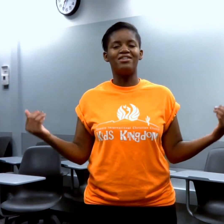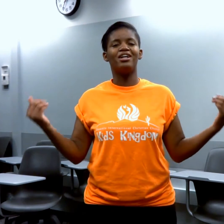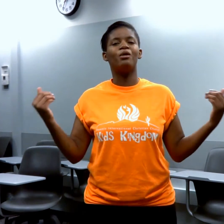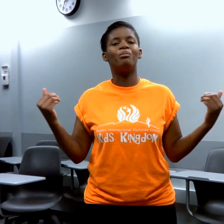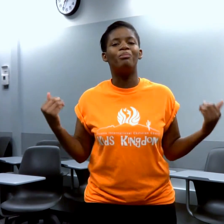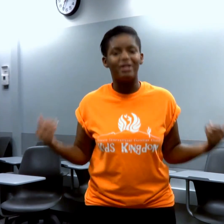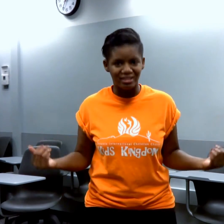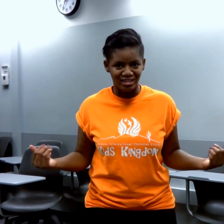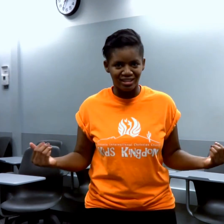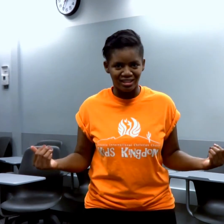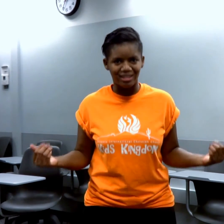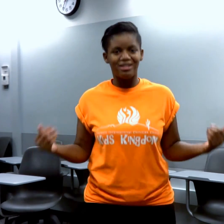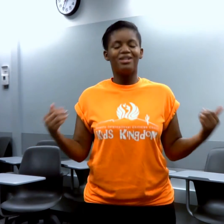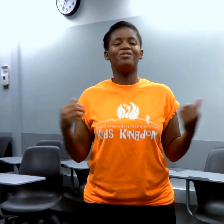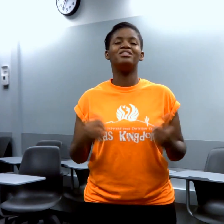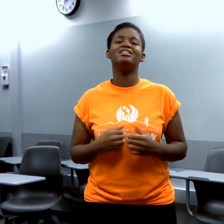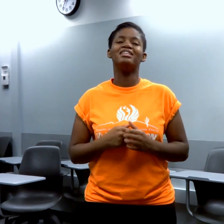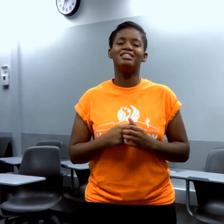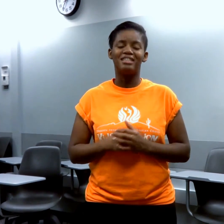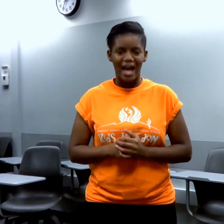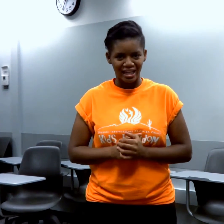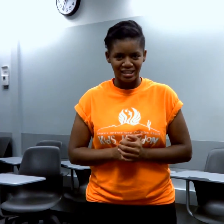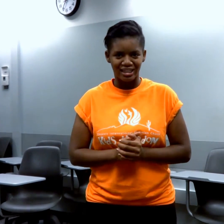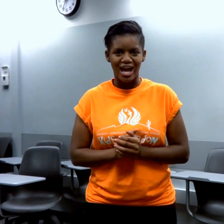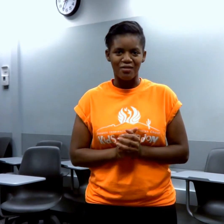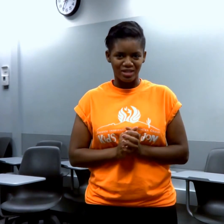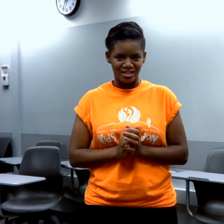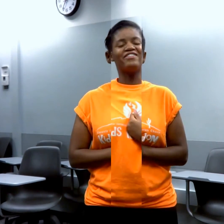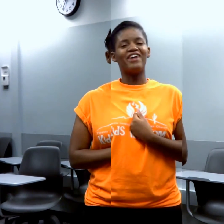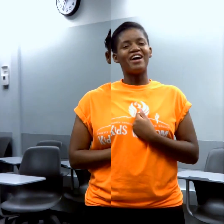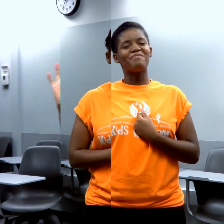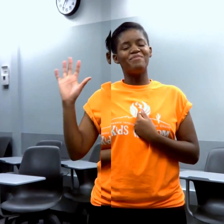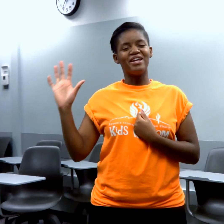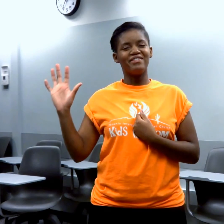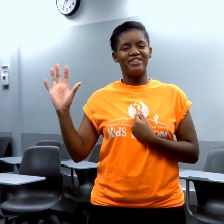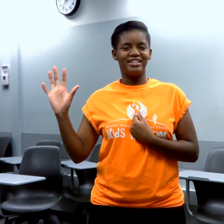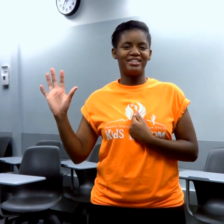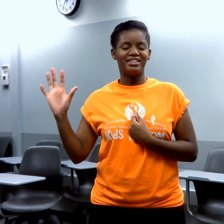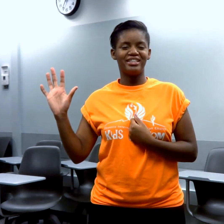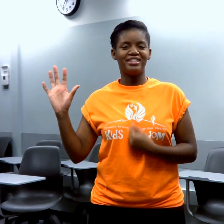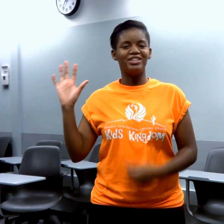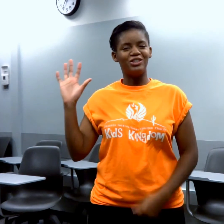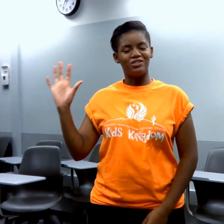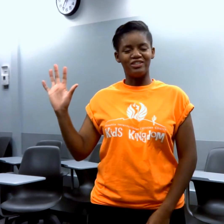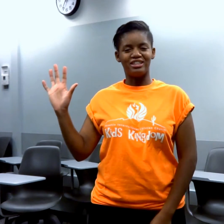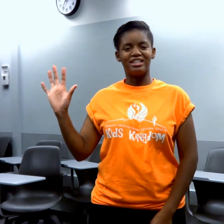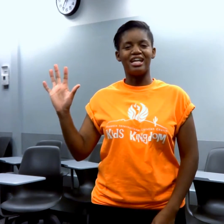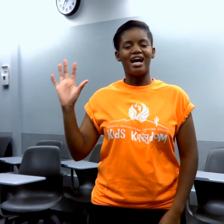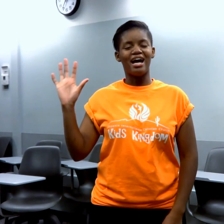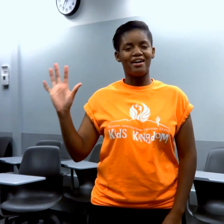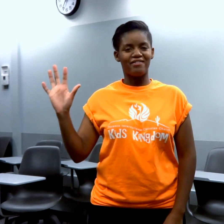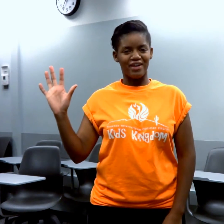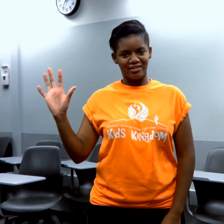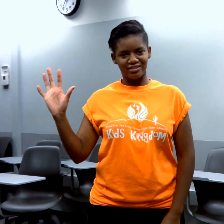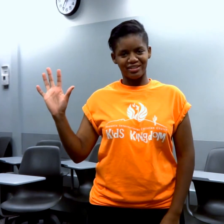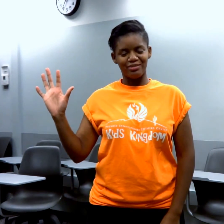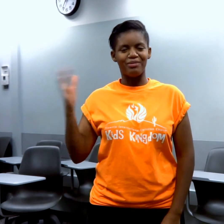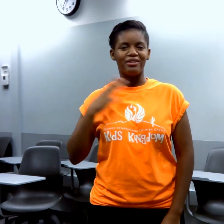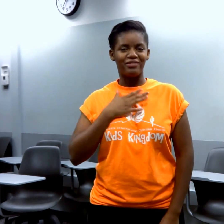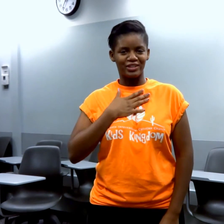it abundantly, which is exactly how it is. Five benefits to juice feasting that I have found beneficial